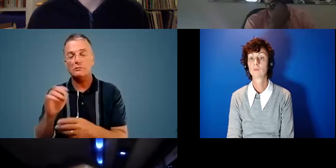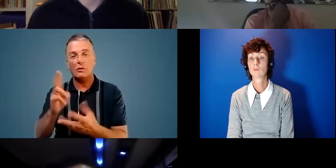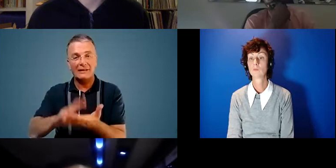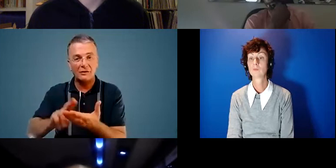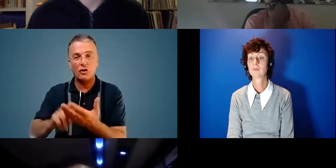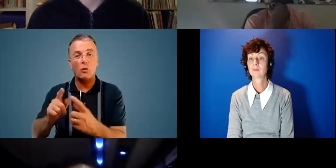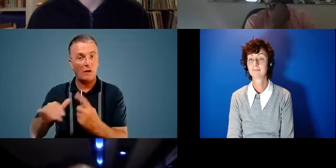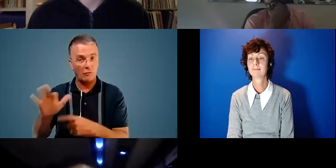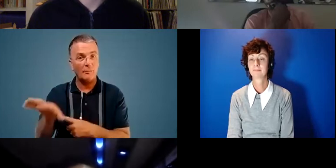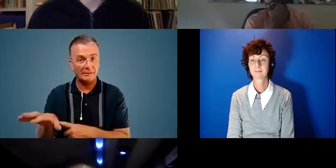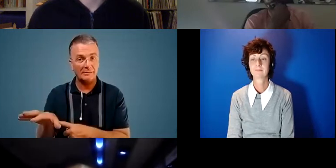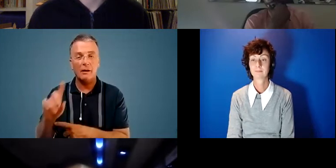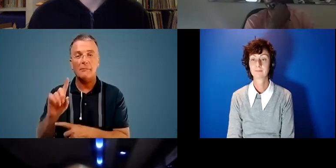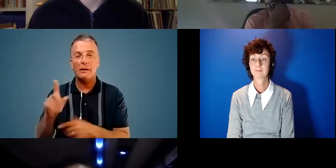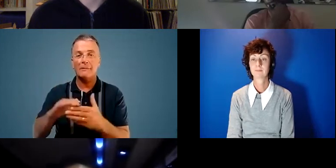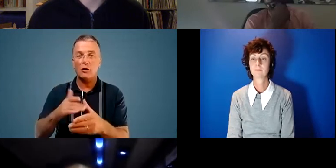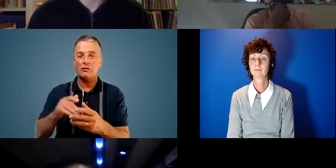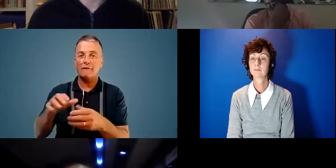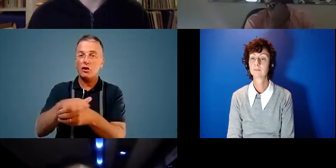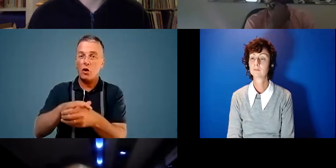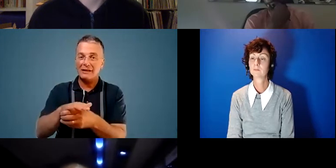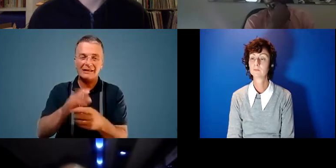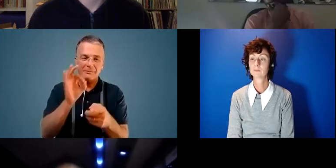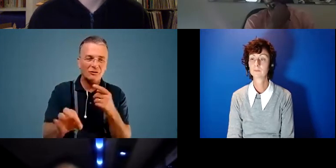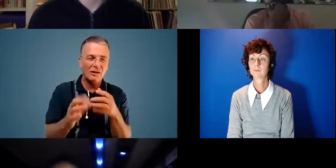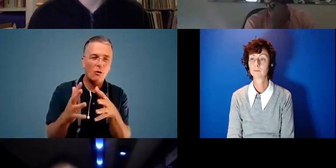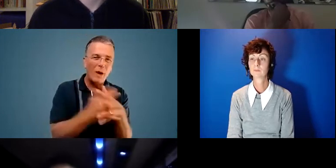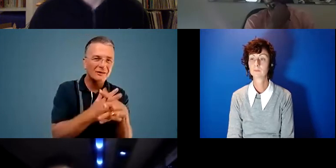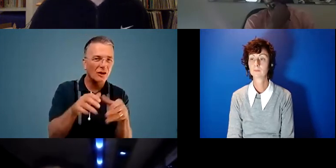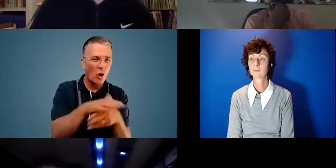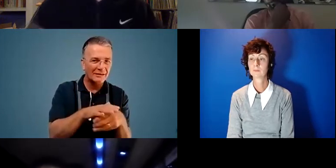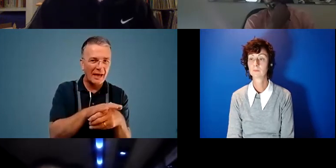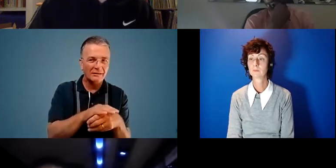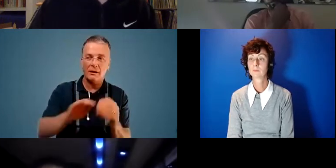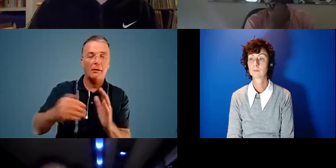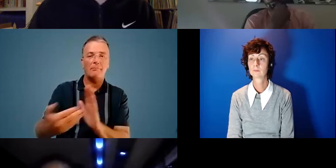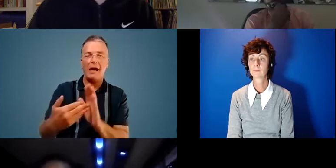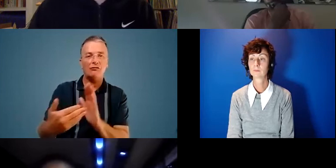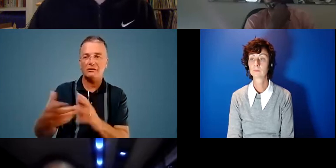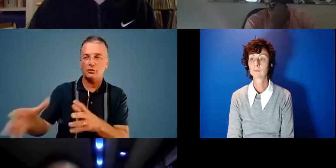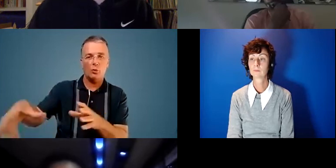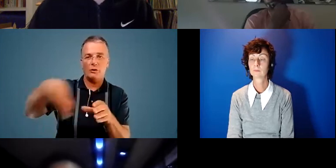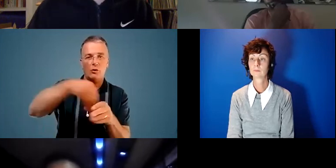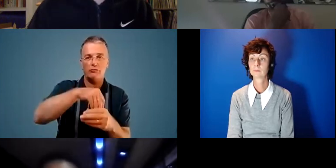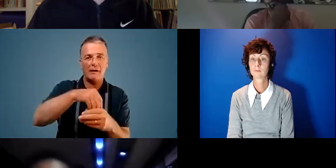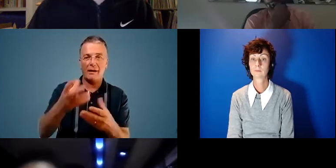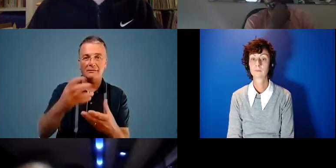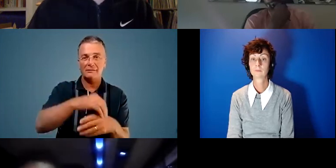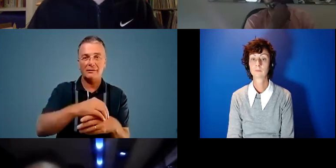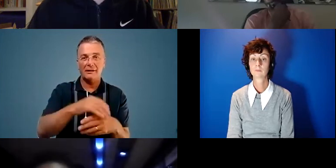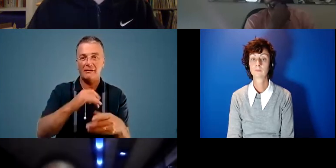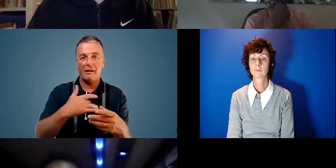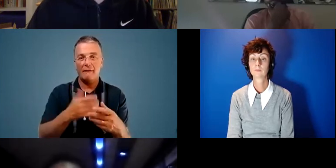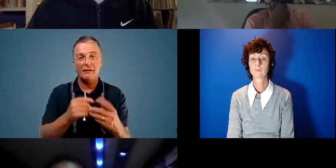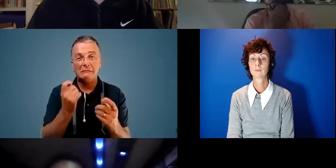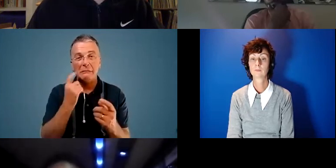environment um yet because of the context particularly the western context might have had other barriers to actually incorporate that and within their everyday lives even something as